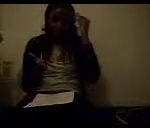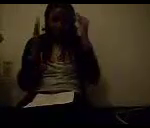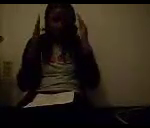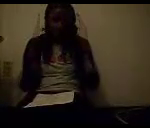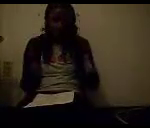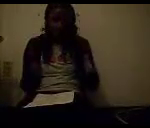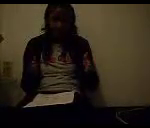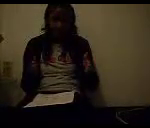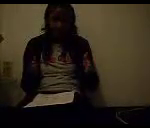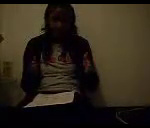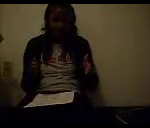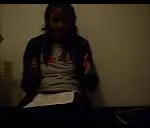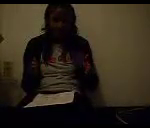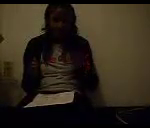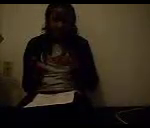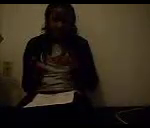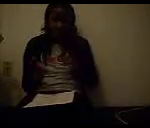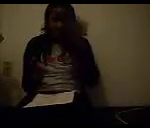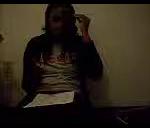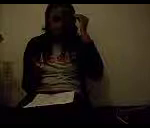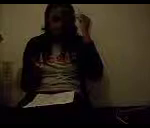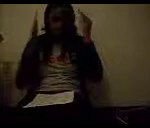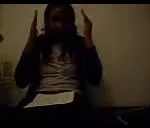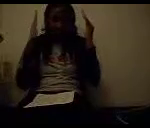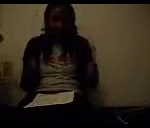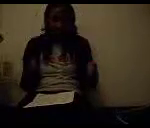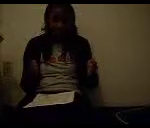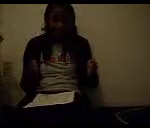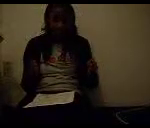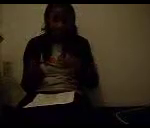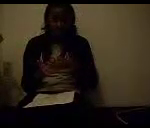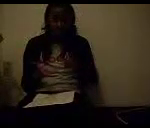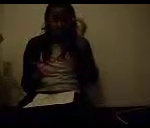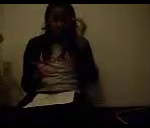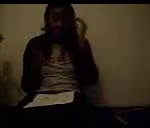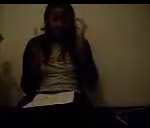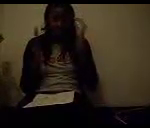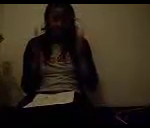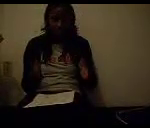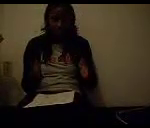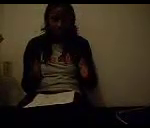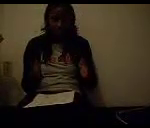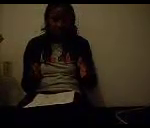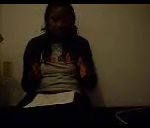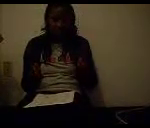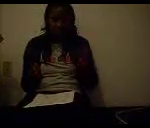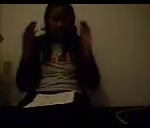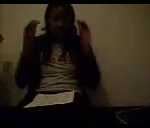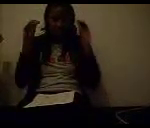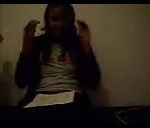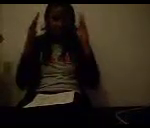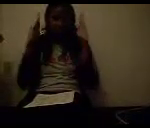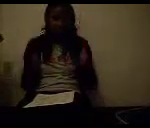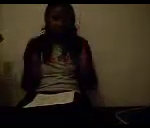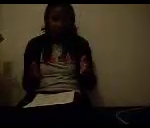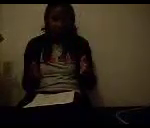Student. So, it's learn, and then person. Students. Teacher is teach, person.